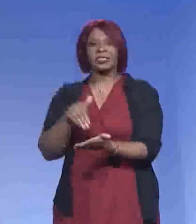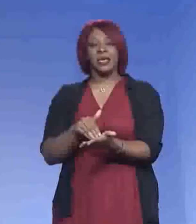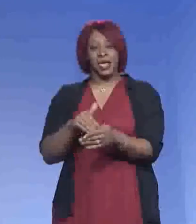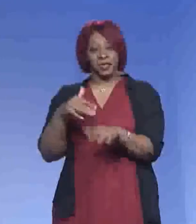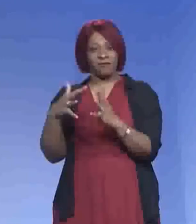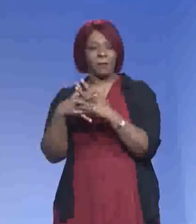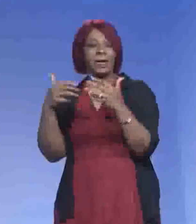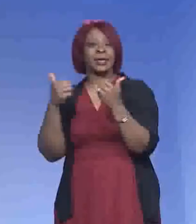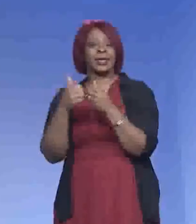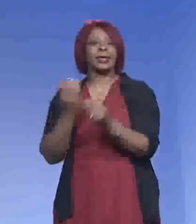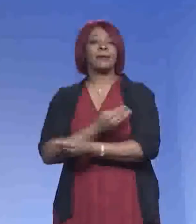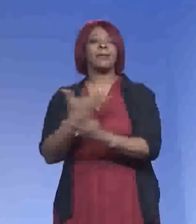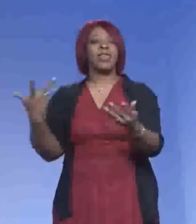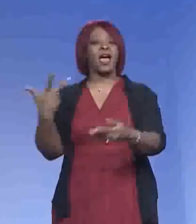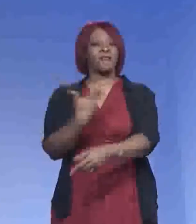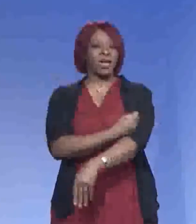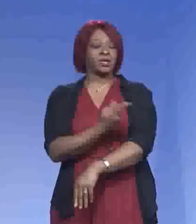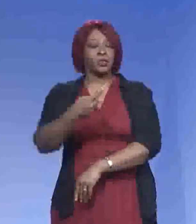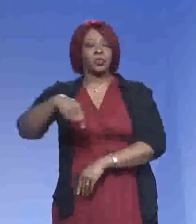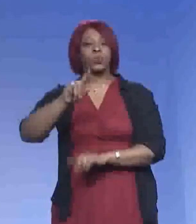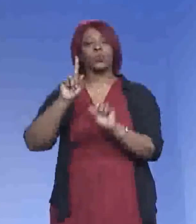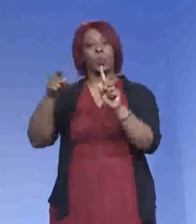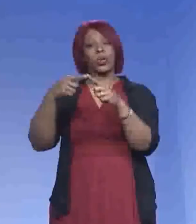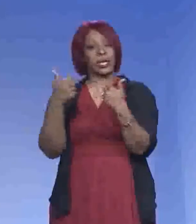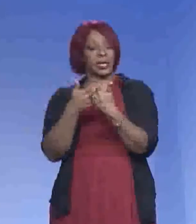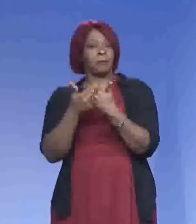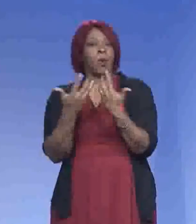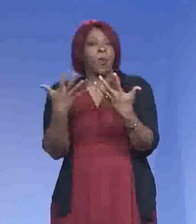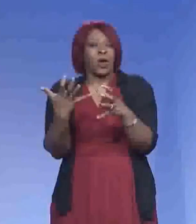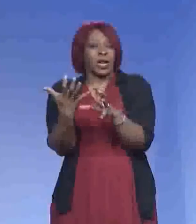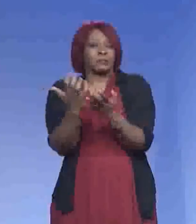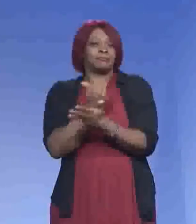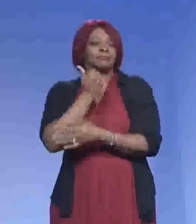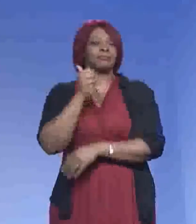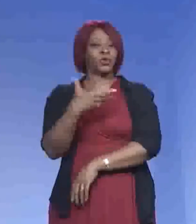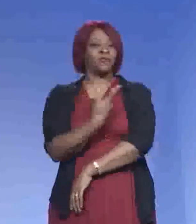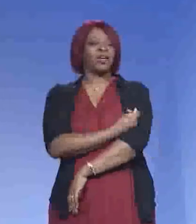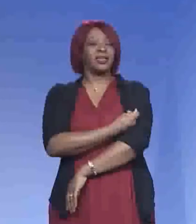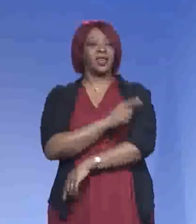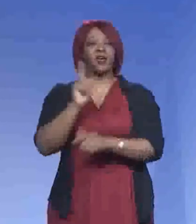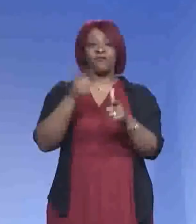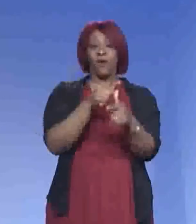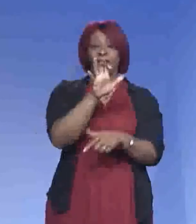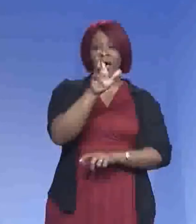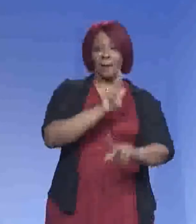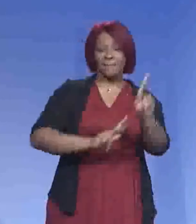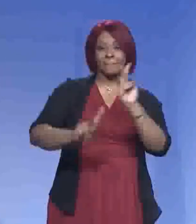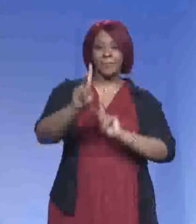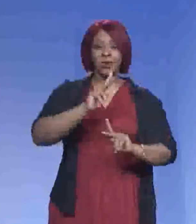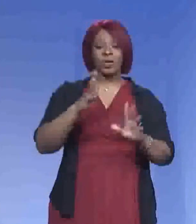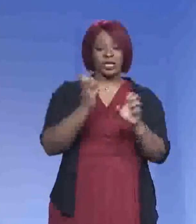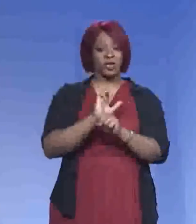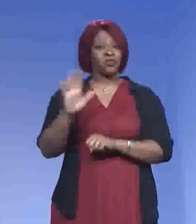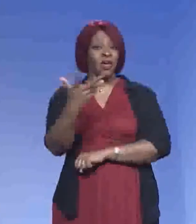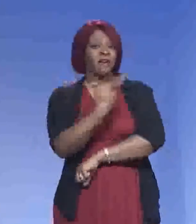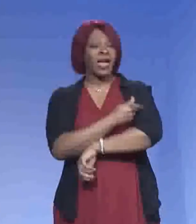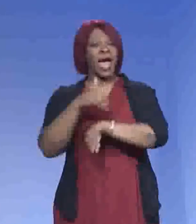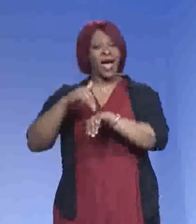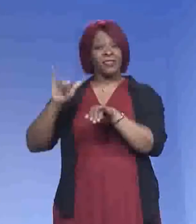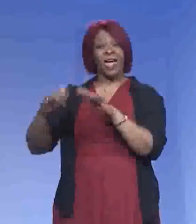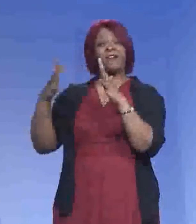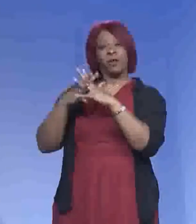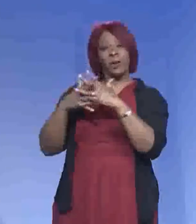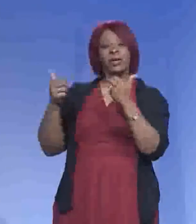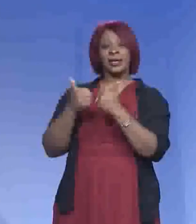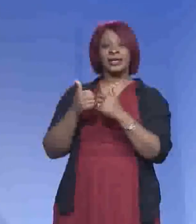to administer vaccine to those going to the game who would like to get it. For the first 500 people who get the vaccine at the football game,